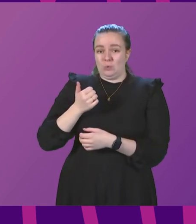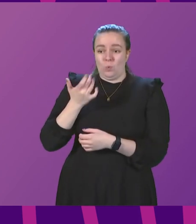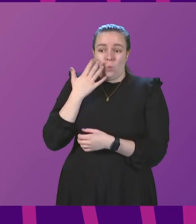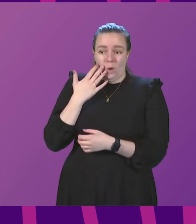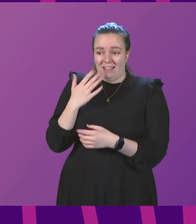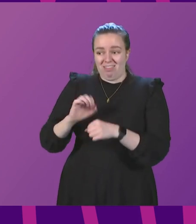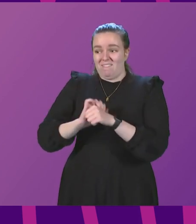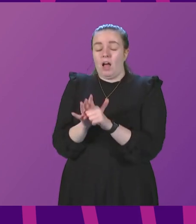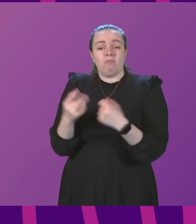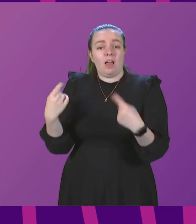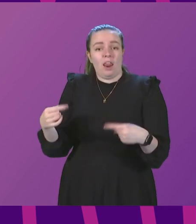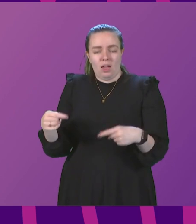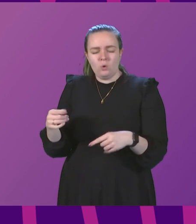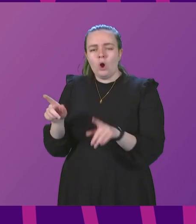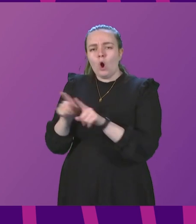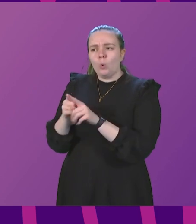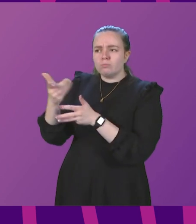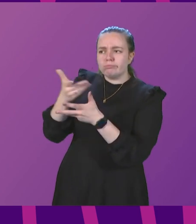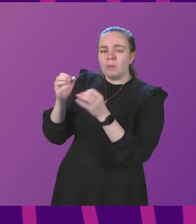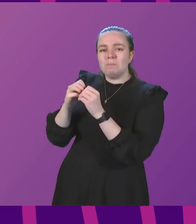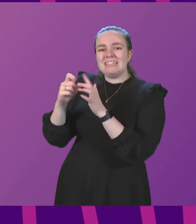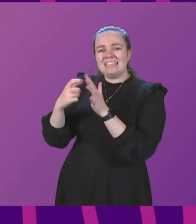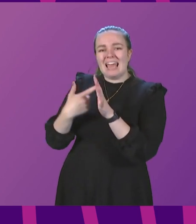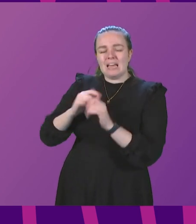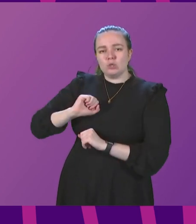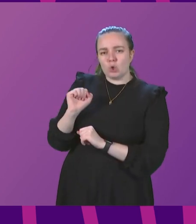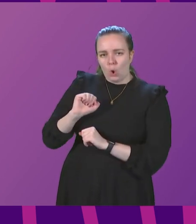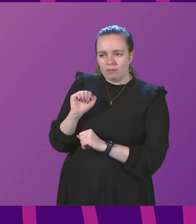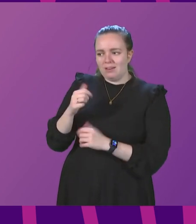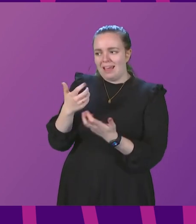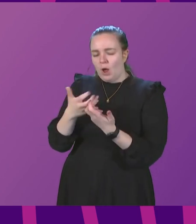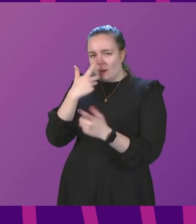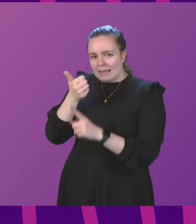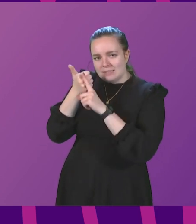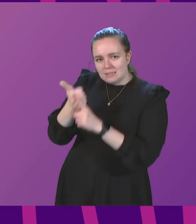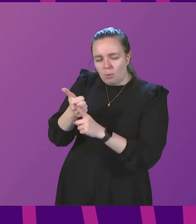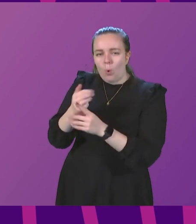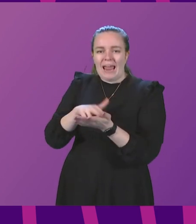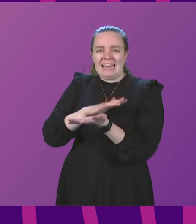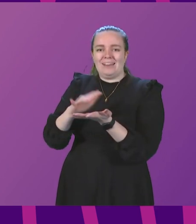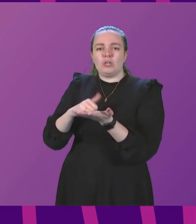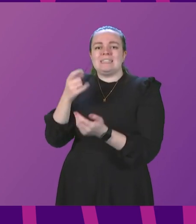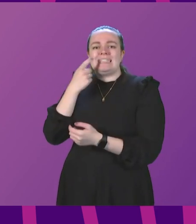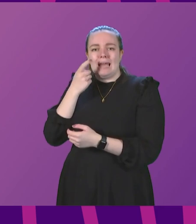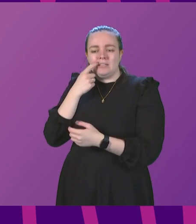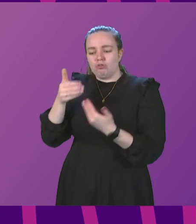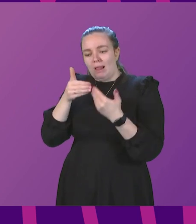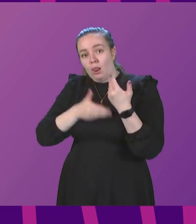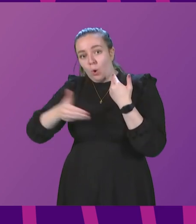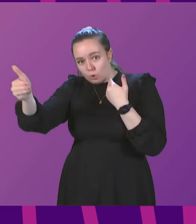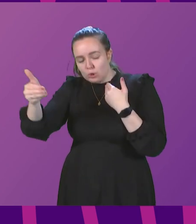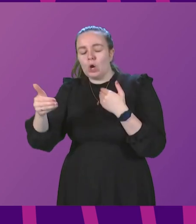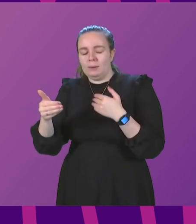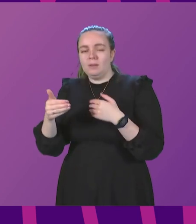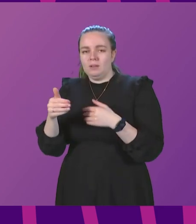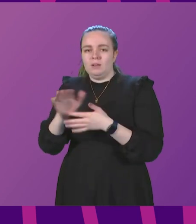allows. We are also discussing with BDA Scotland how we can continue to support NHS dentistry in the longer term as we continue